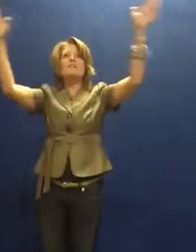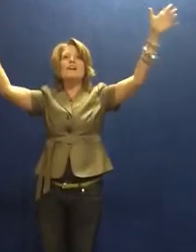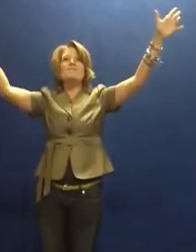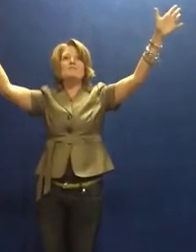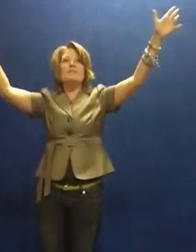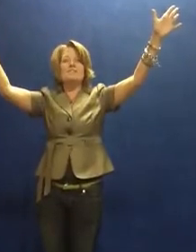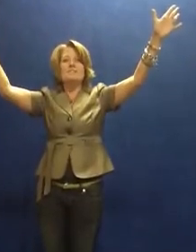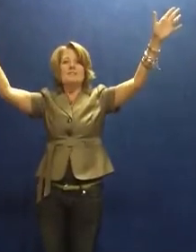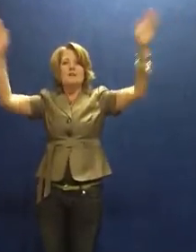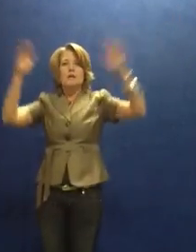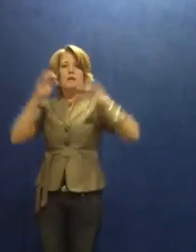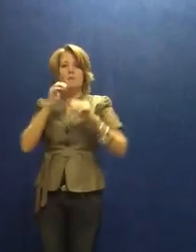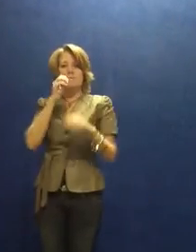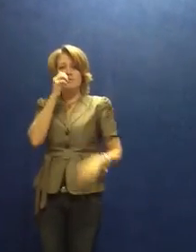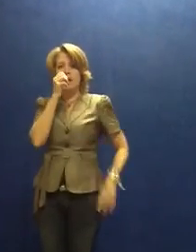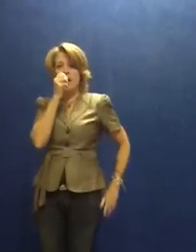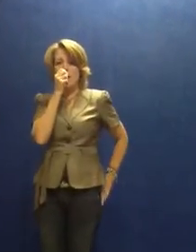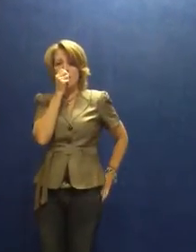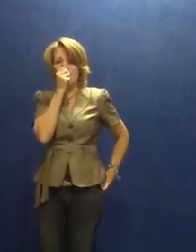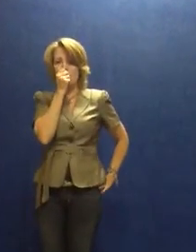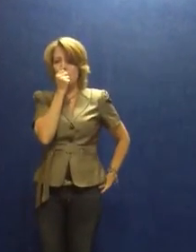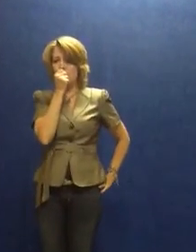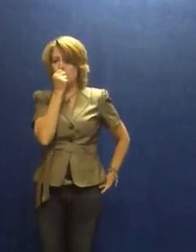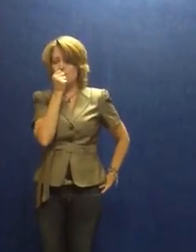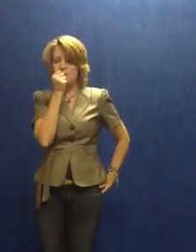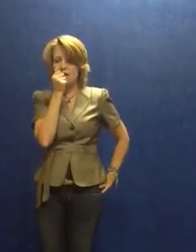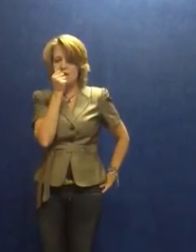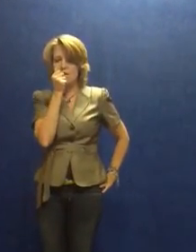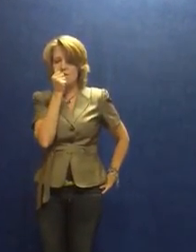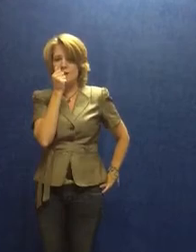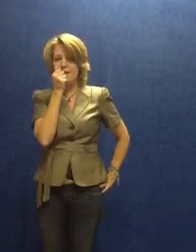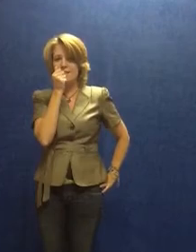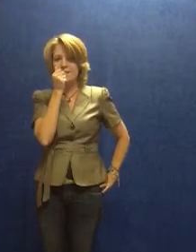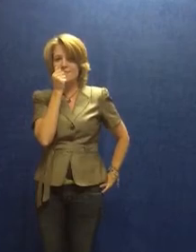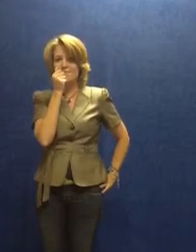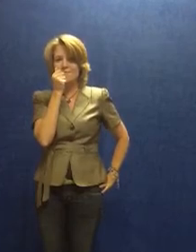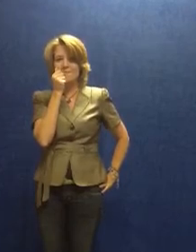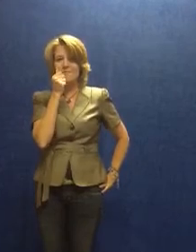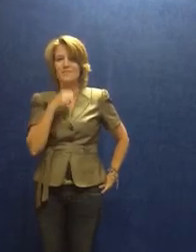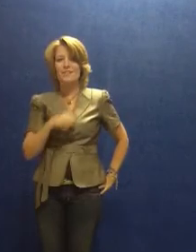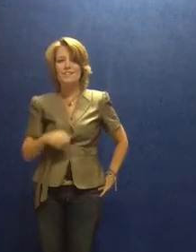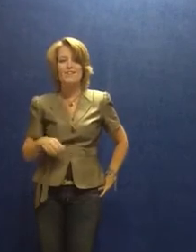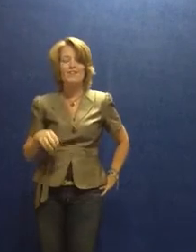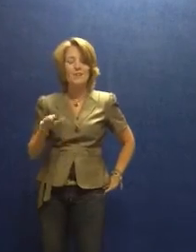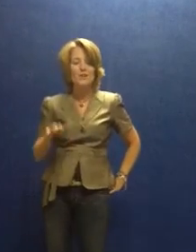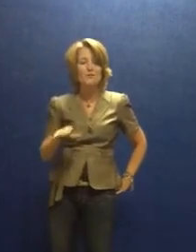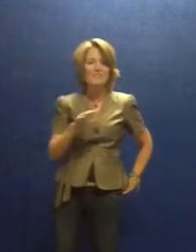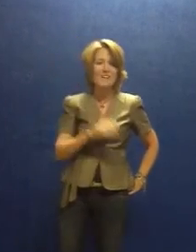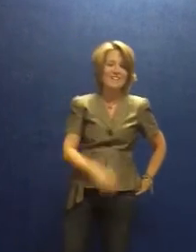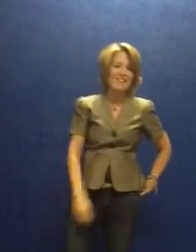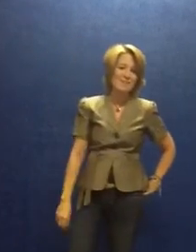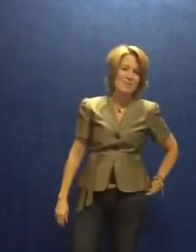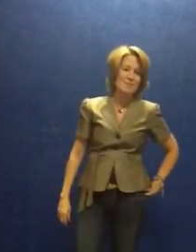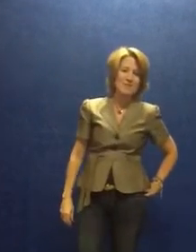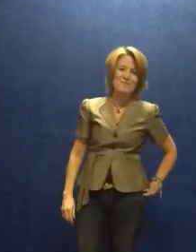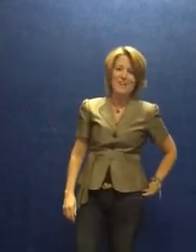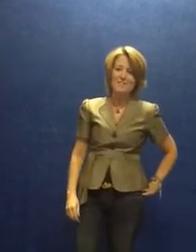announcements. Michelle, can we have you to the center of the rink? Her coach standing next to her best friend.